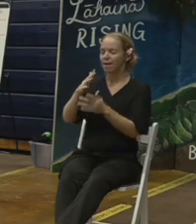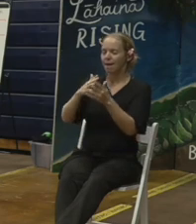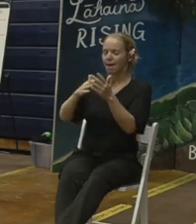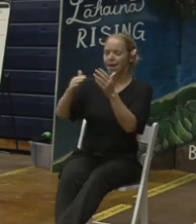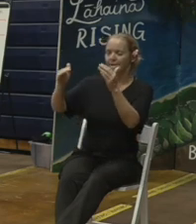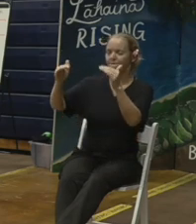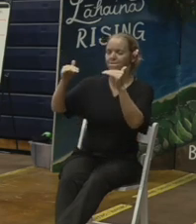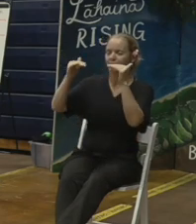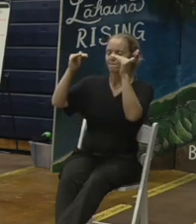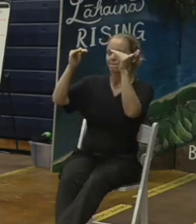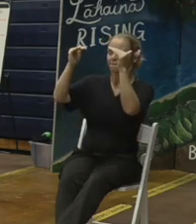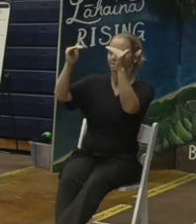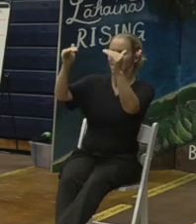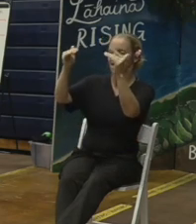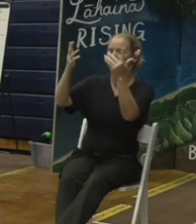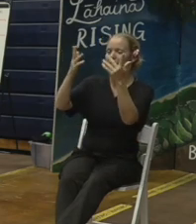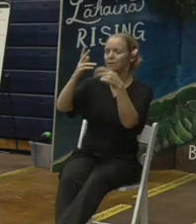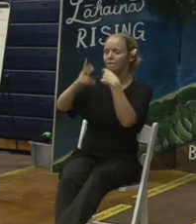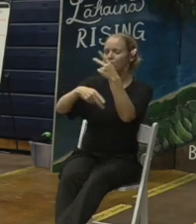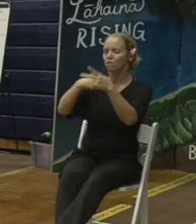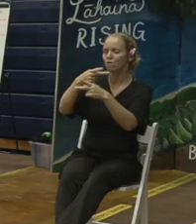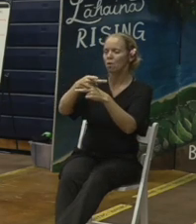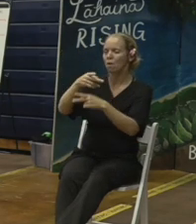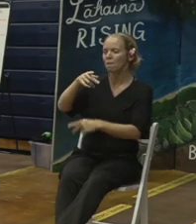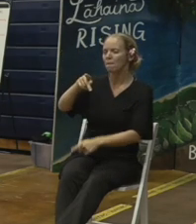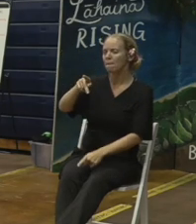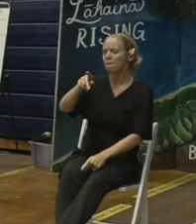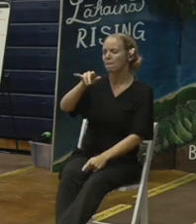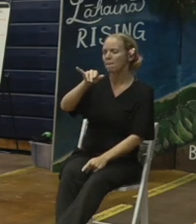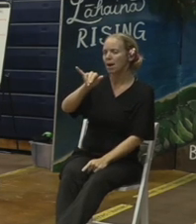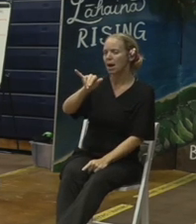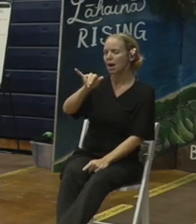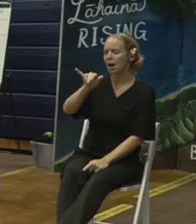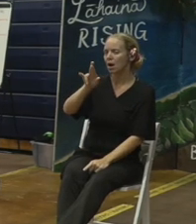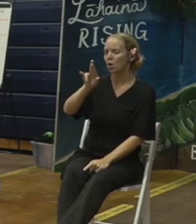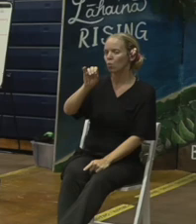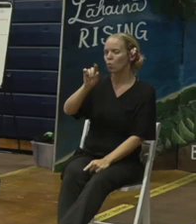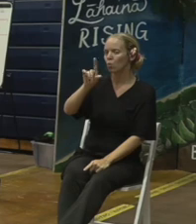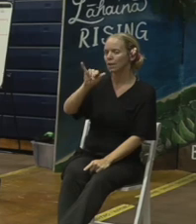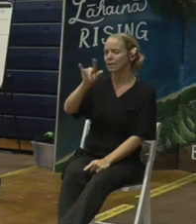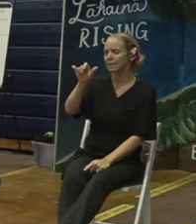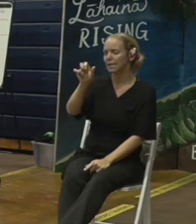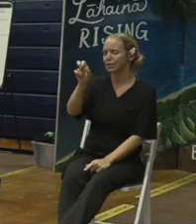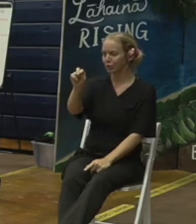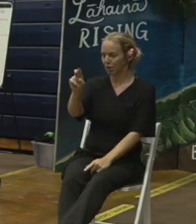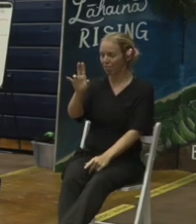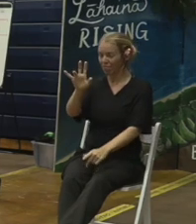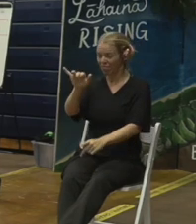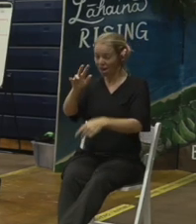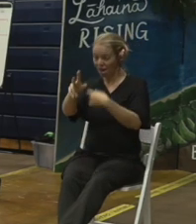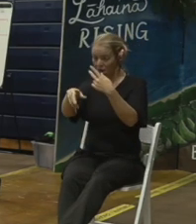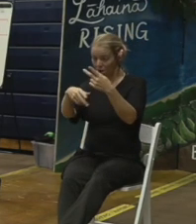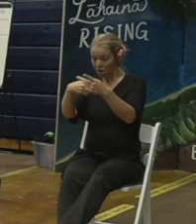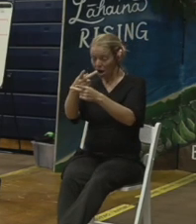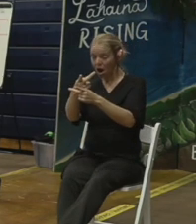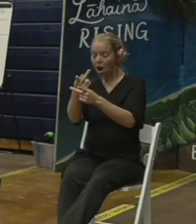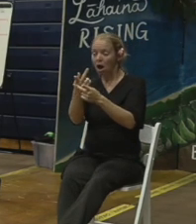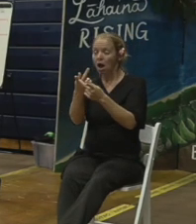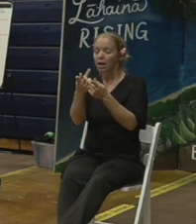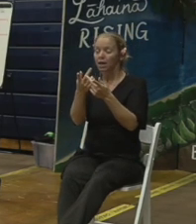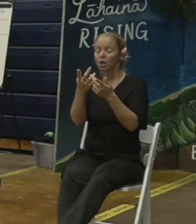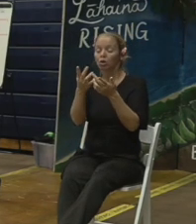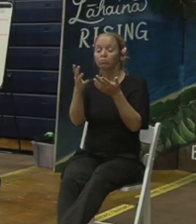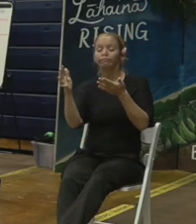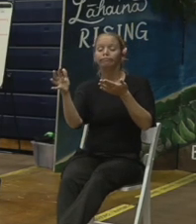mentioned earlier as biochar pyralization has the potential to actually take every bit of material out of this